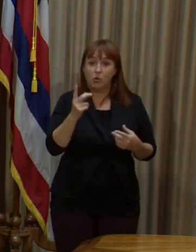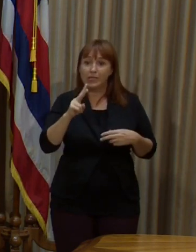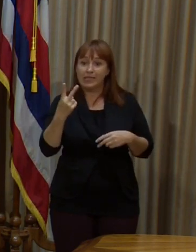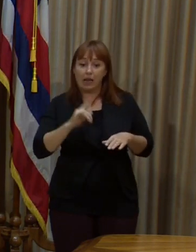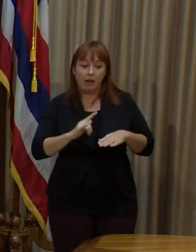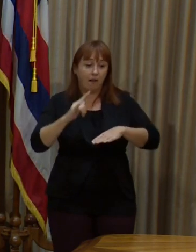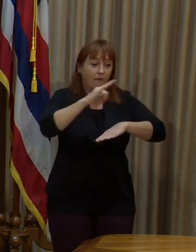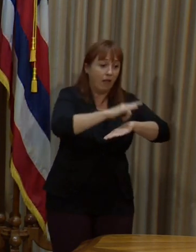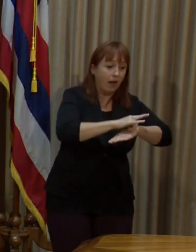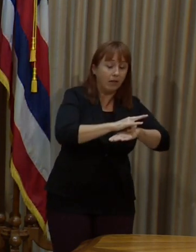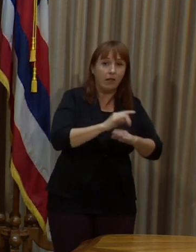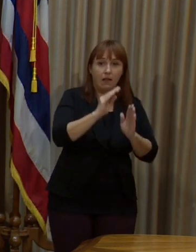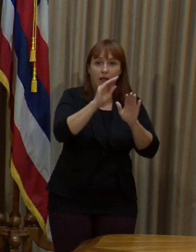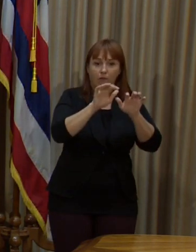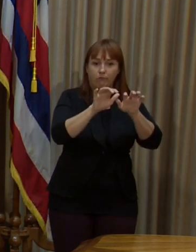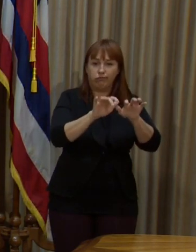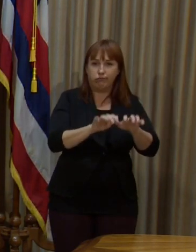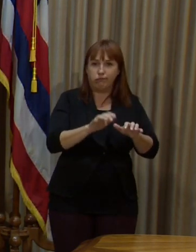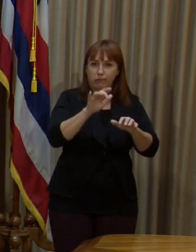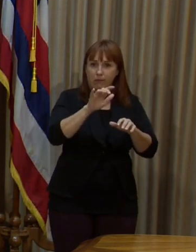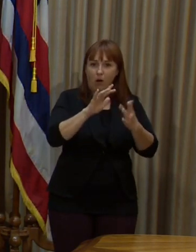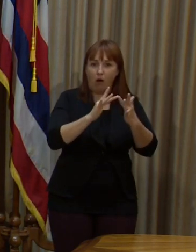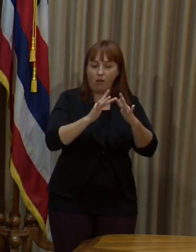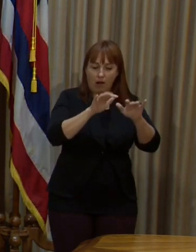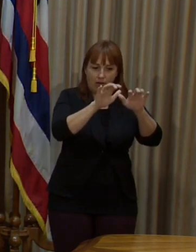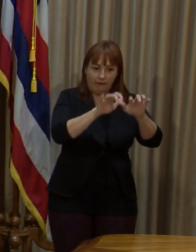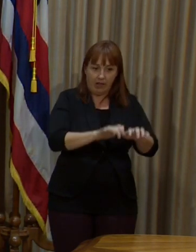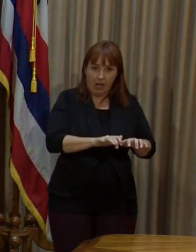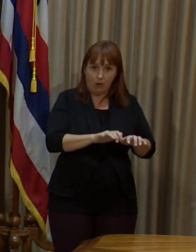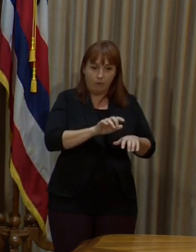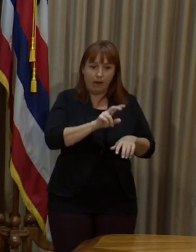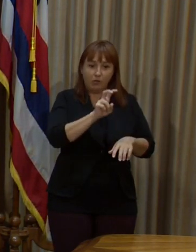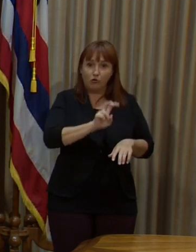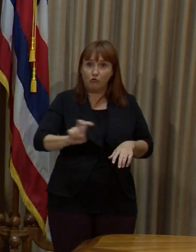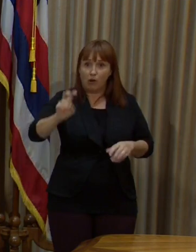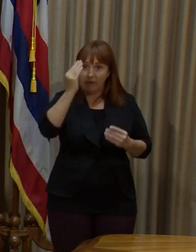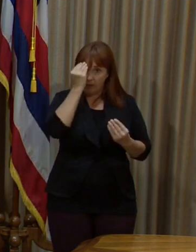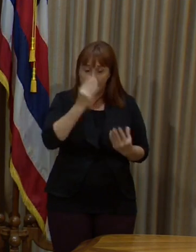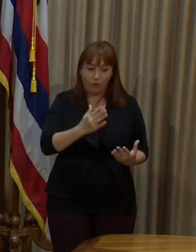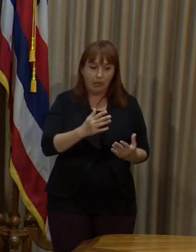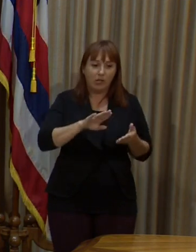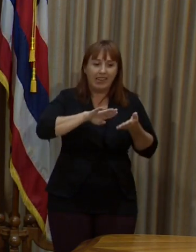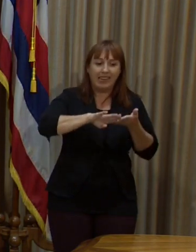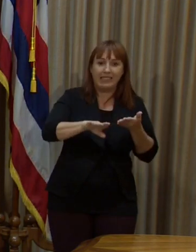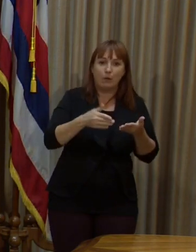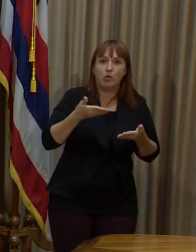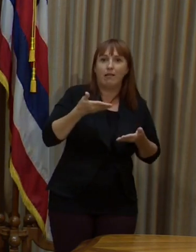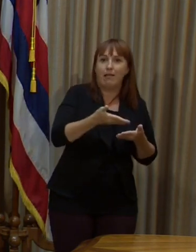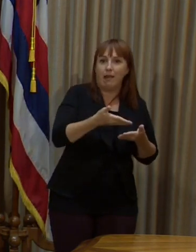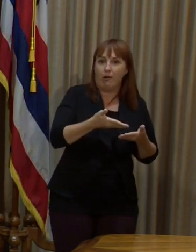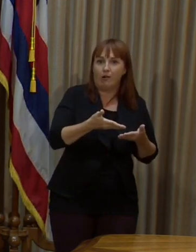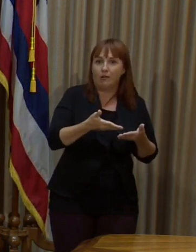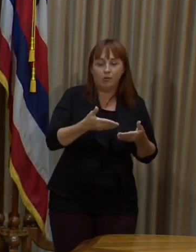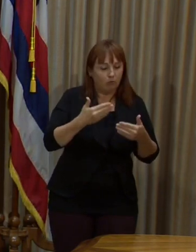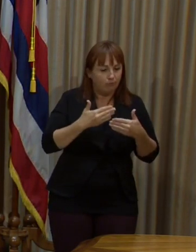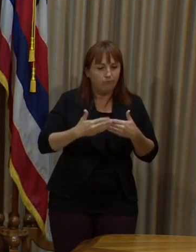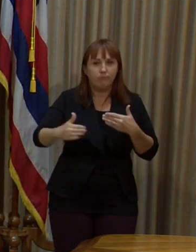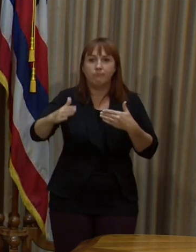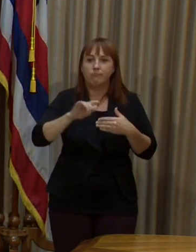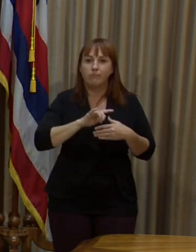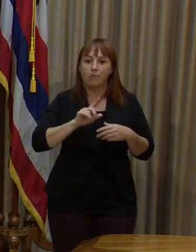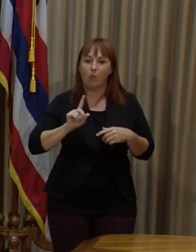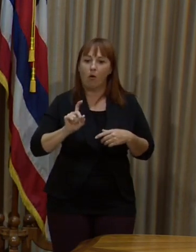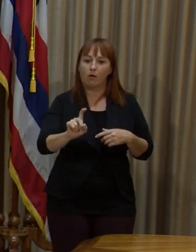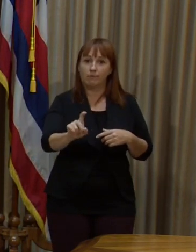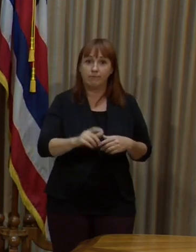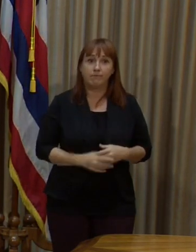trip, you fill out your travel information, but then that vaccine exception will already be there. Thank